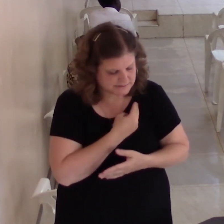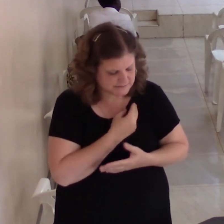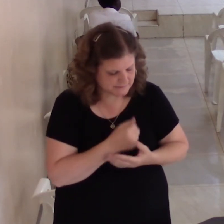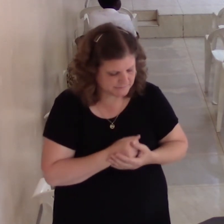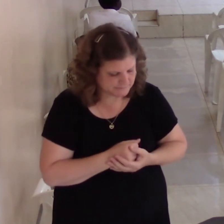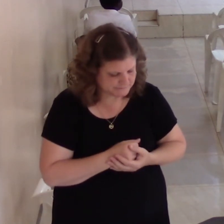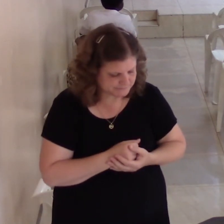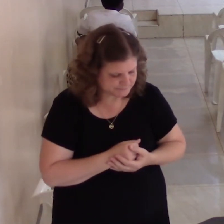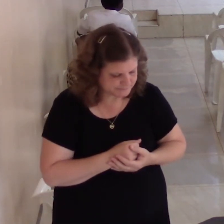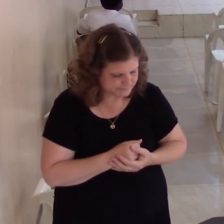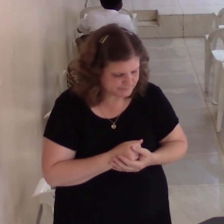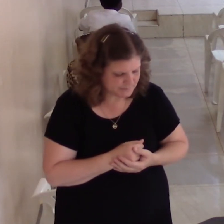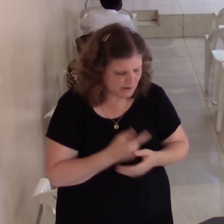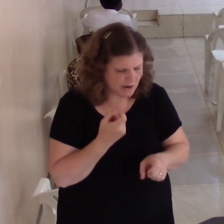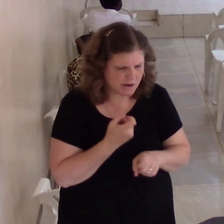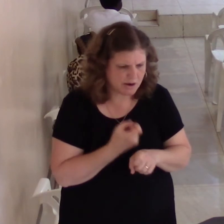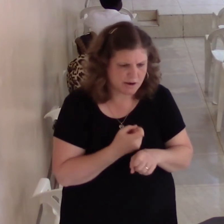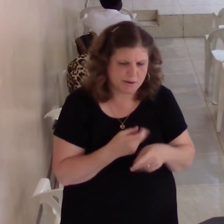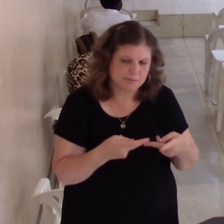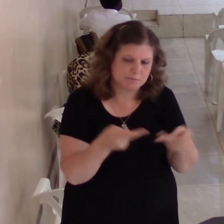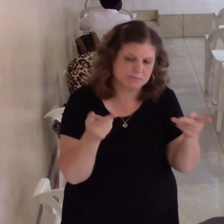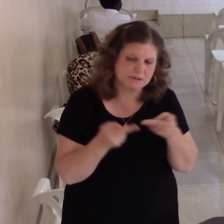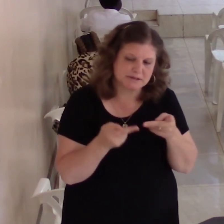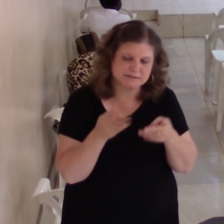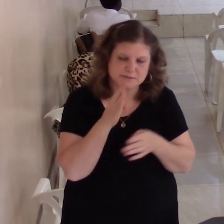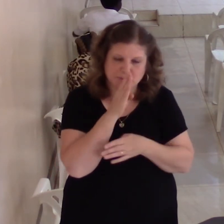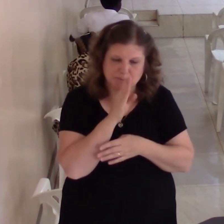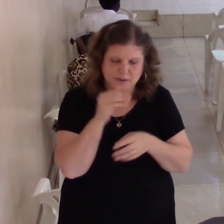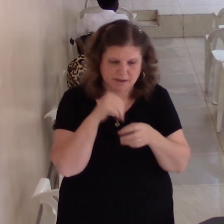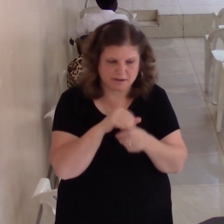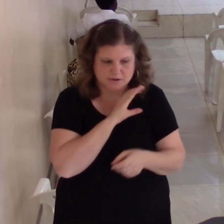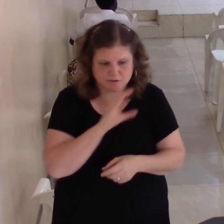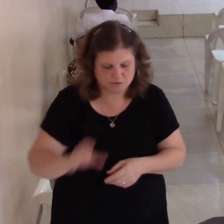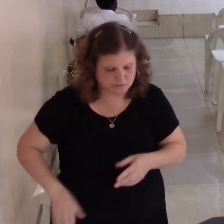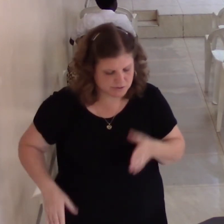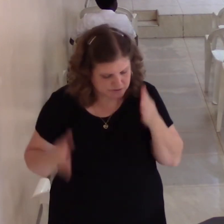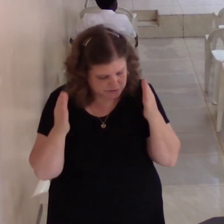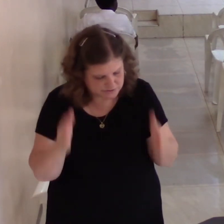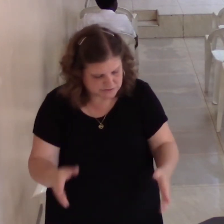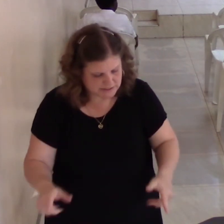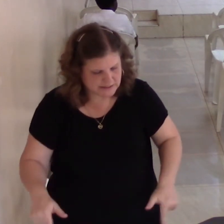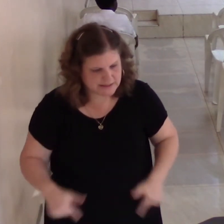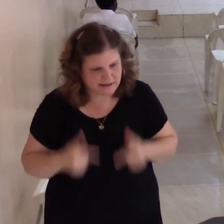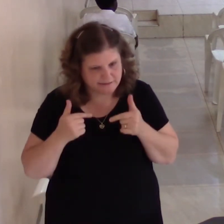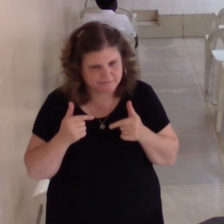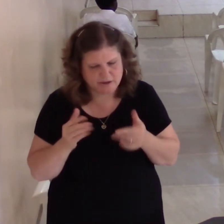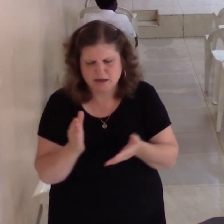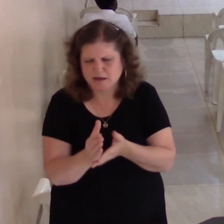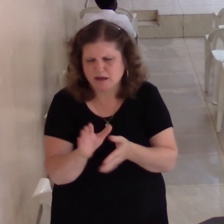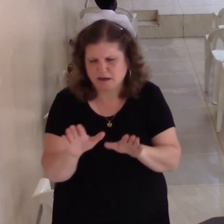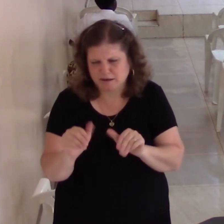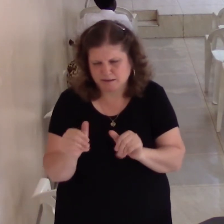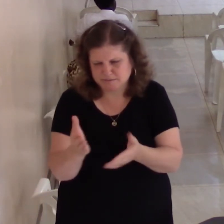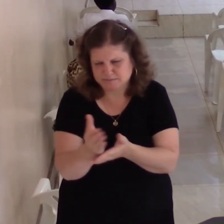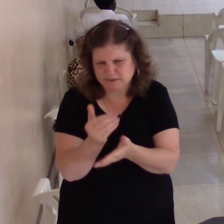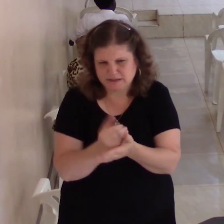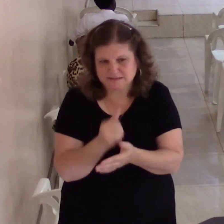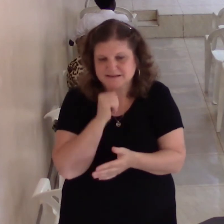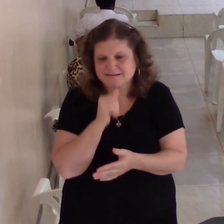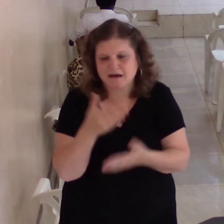It's amazing how it can come all about just from not being thankful. We think we deserve all